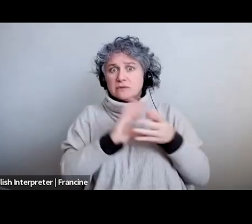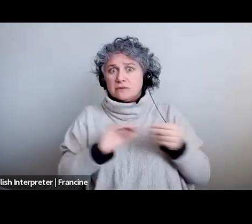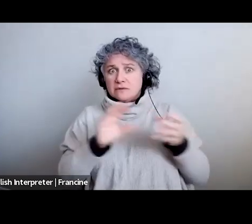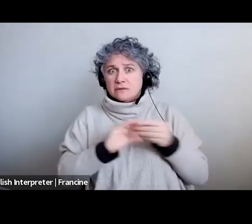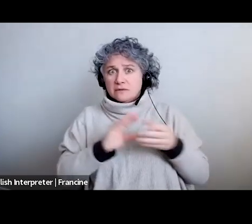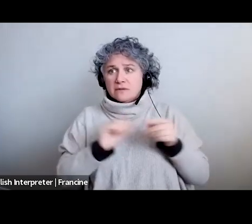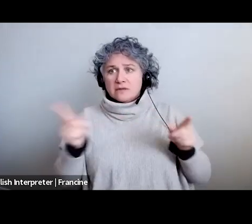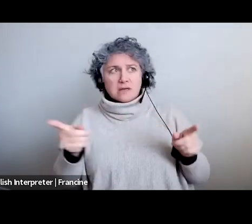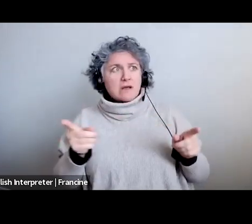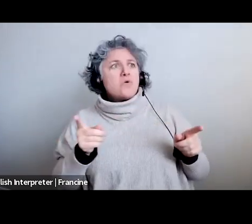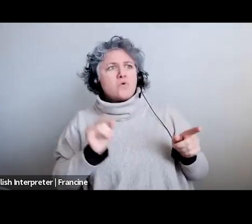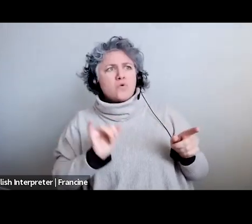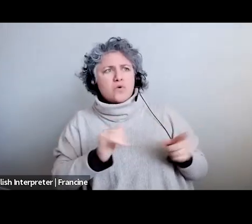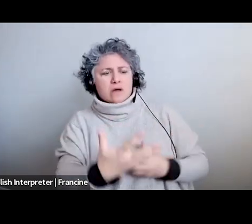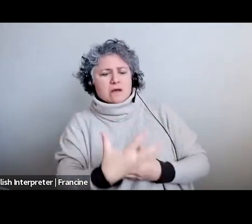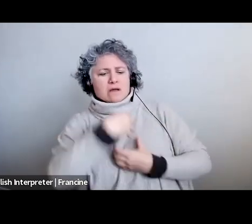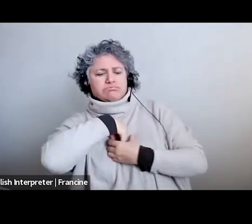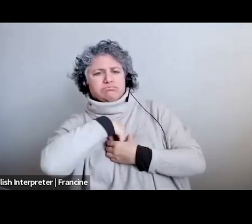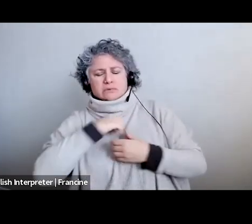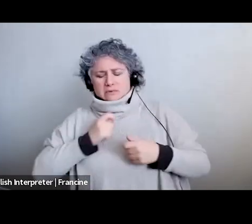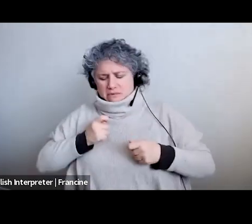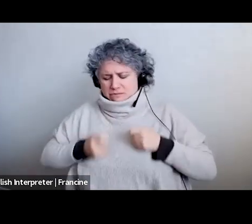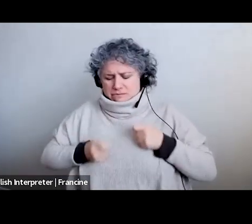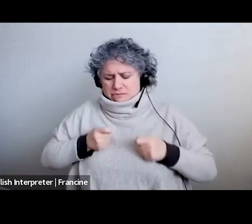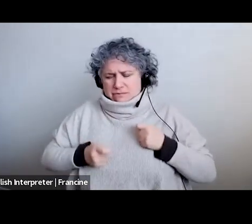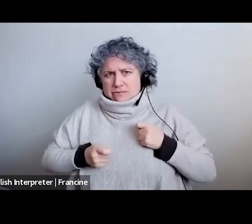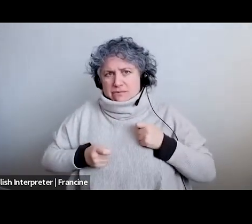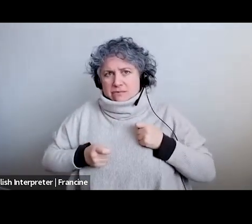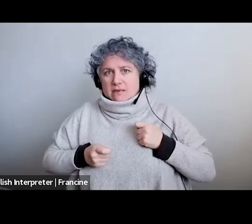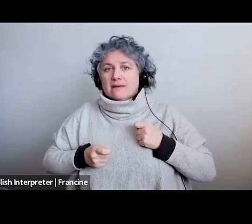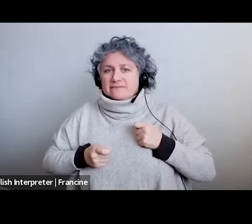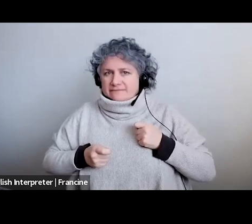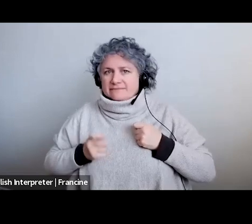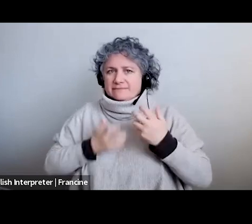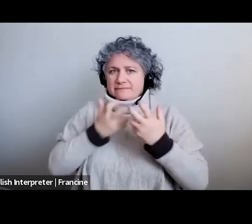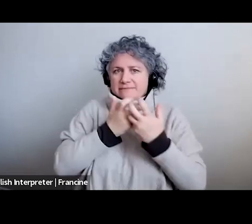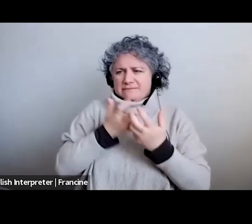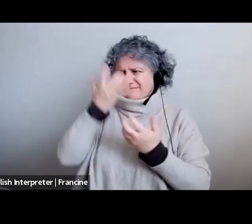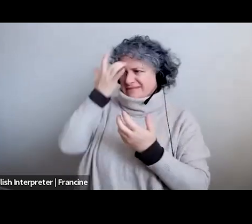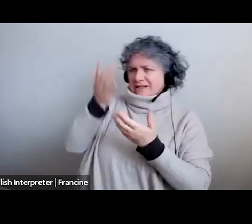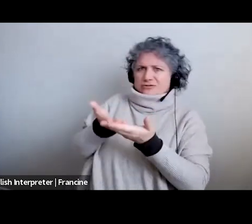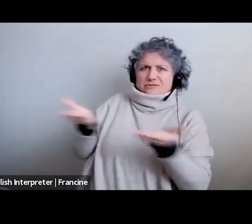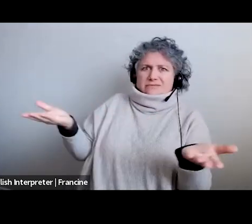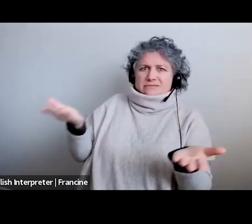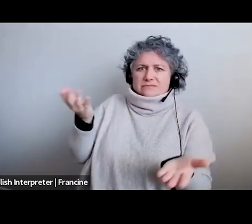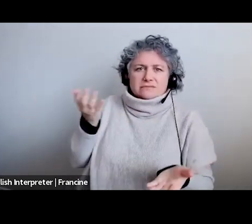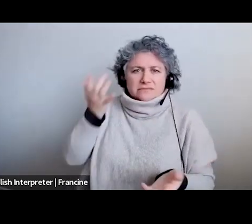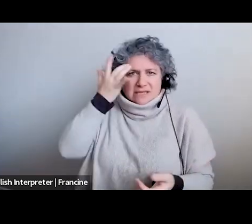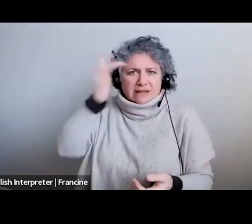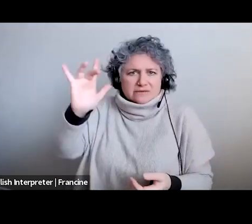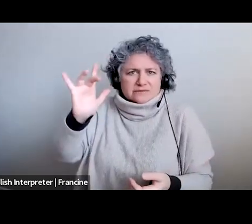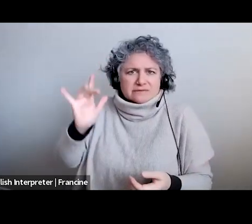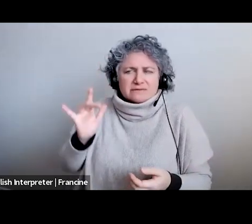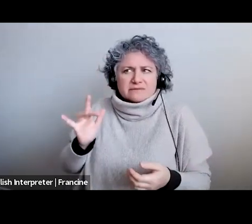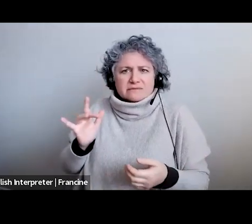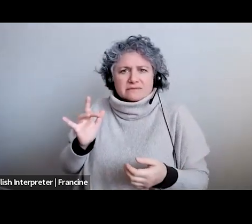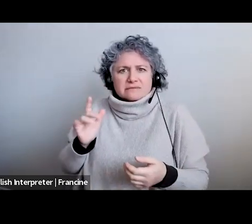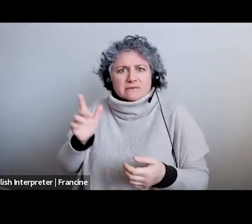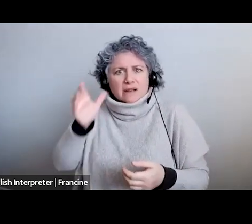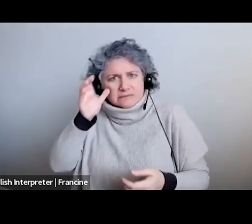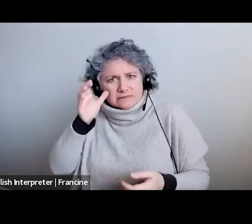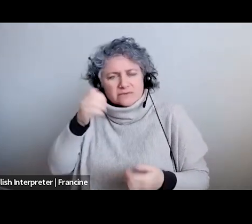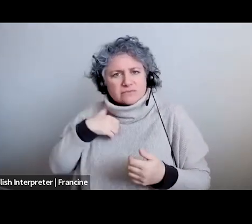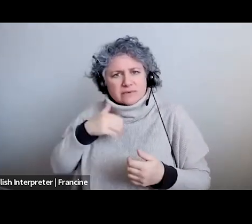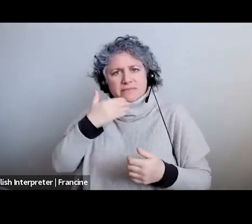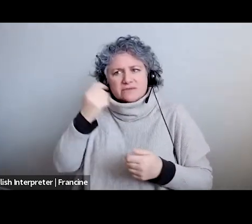their best to take it in i can i can see them really listening and you know they're intelligent and you know they're listening they're trying their best to do it now to